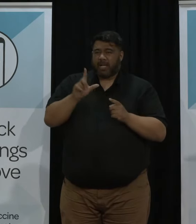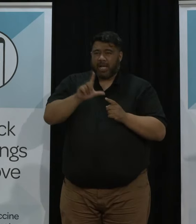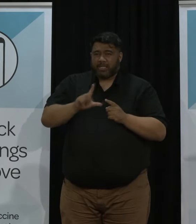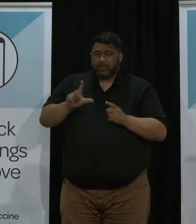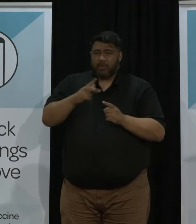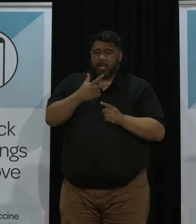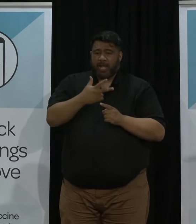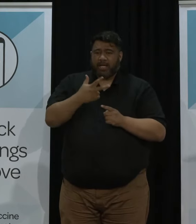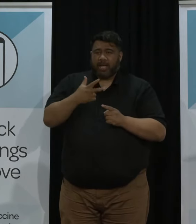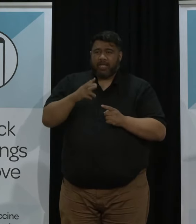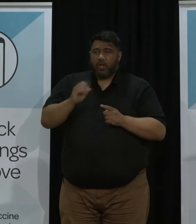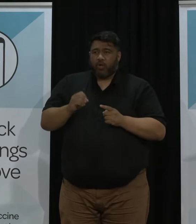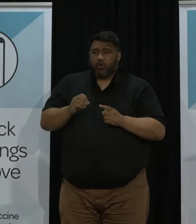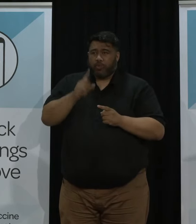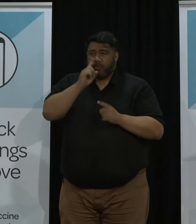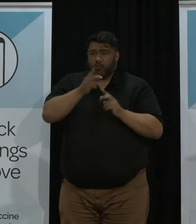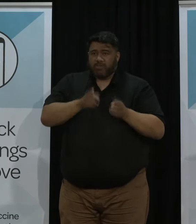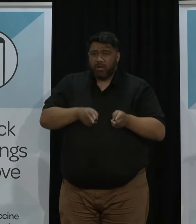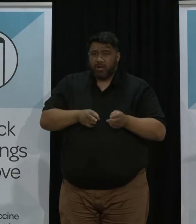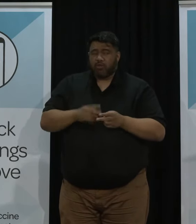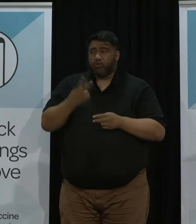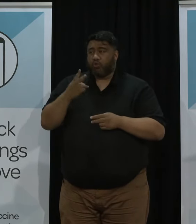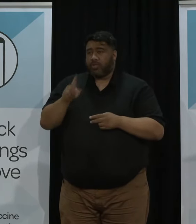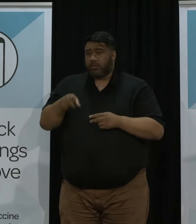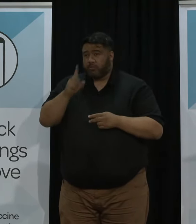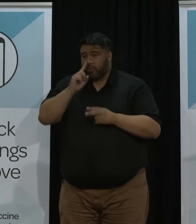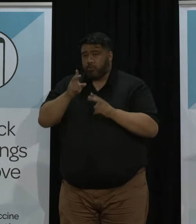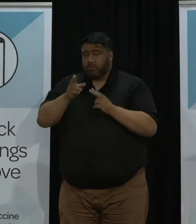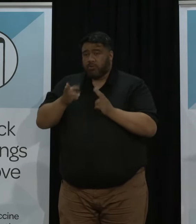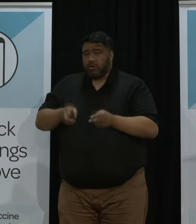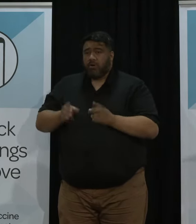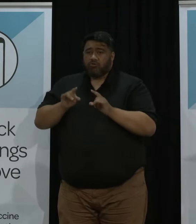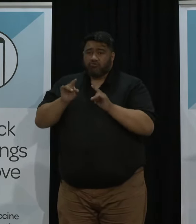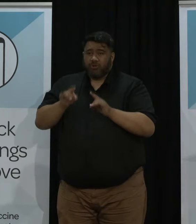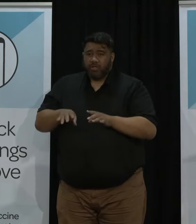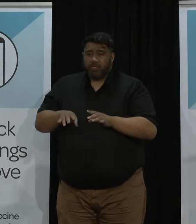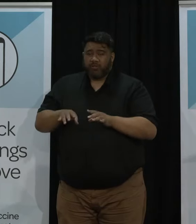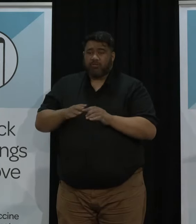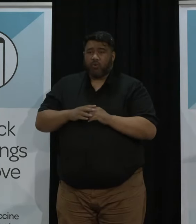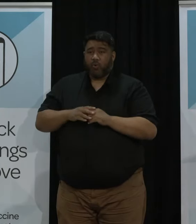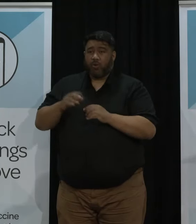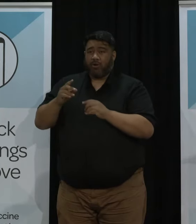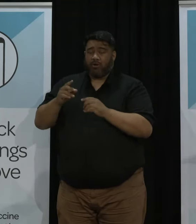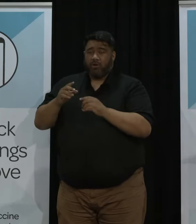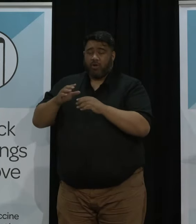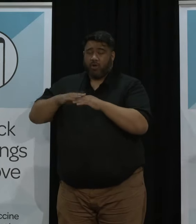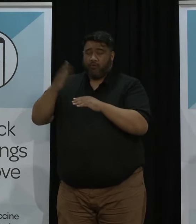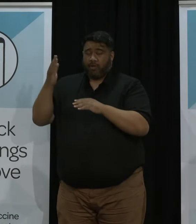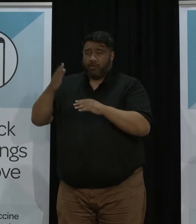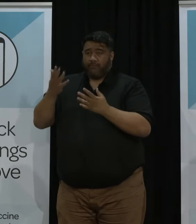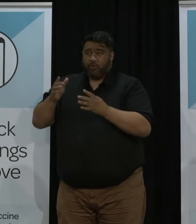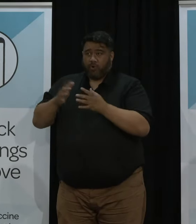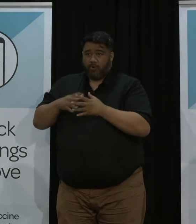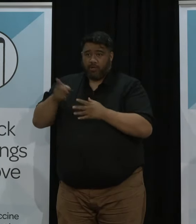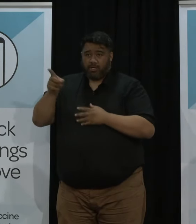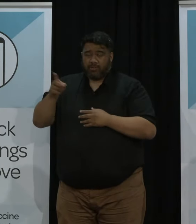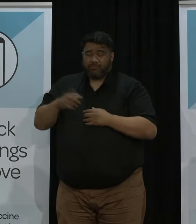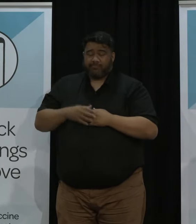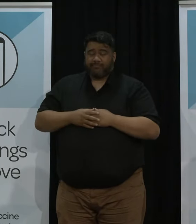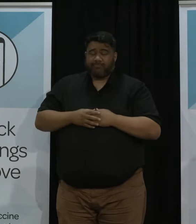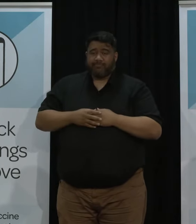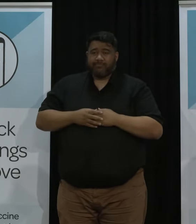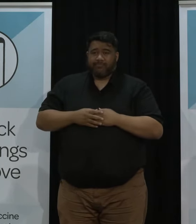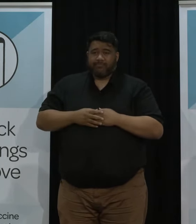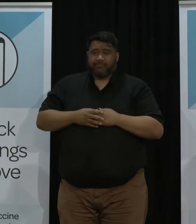2,000 in Australia and the 788,000 in the United States And even right down to the local level we see the